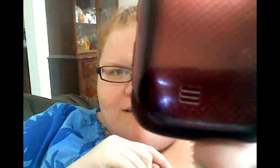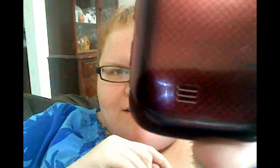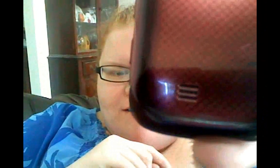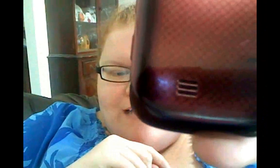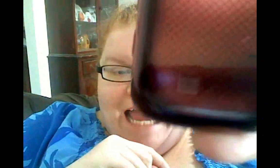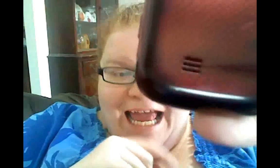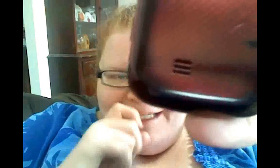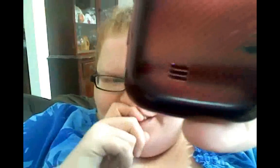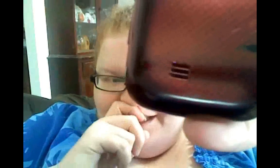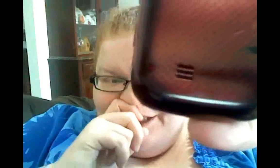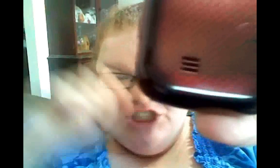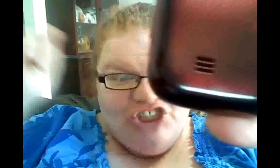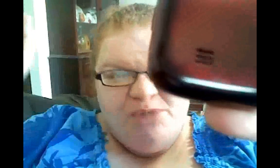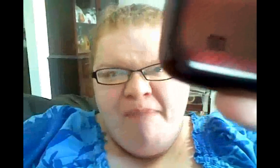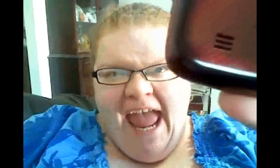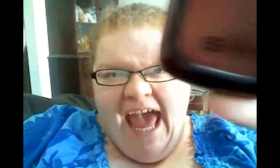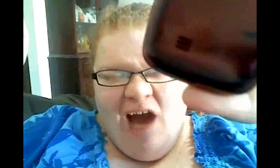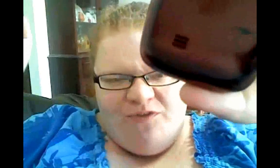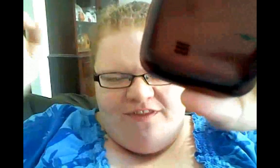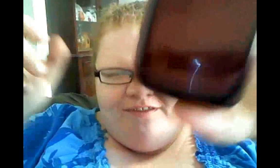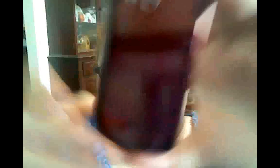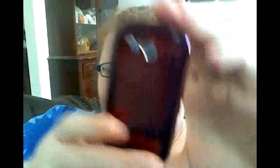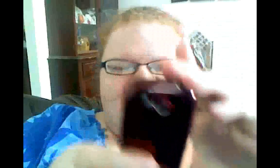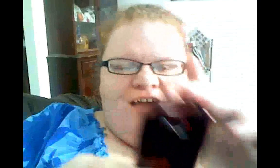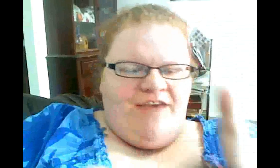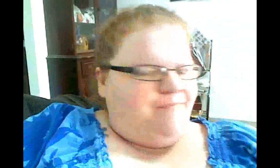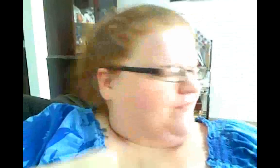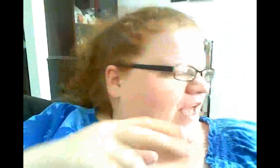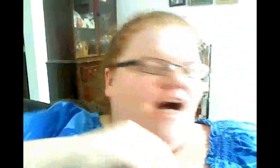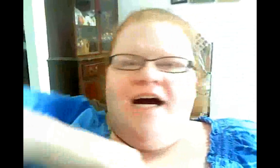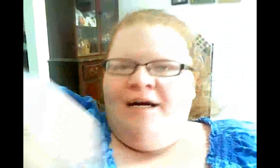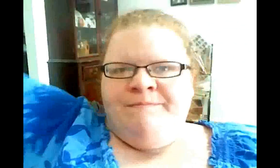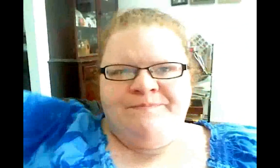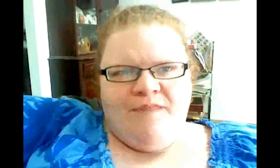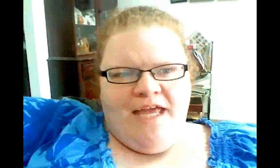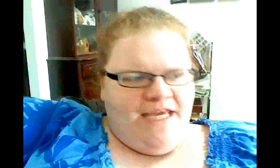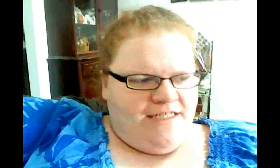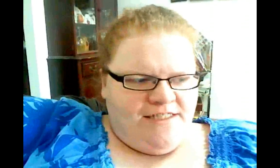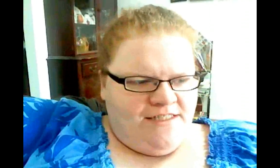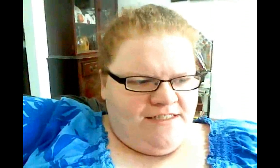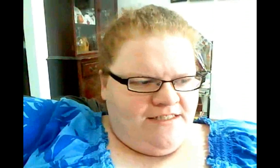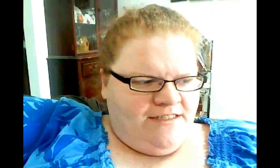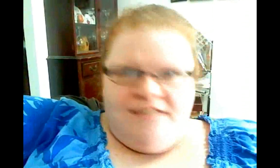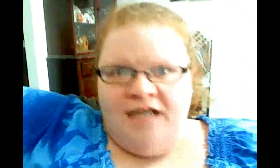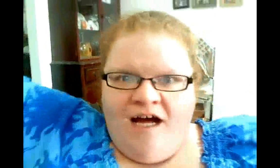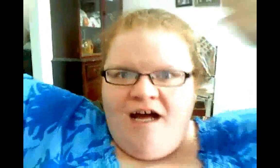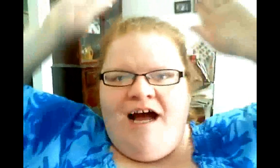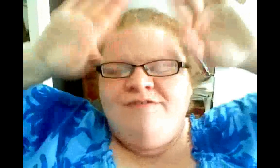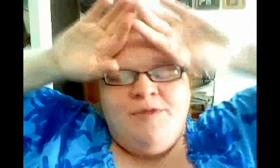Shut your mouth! Love it. Um, and I have so many